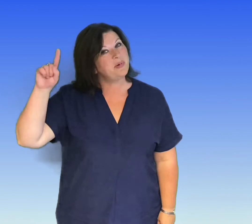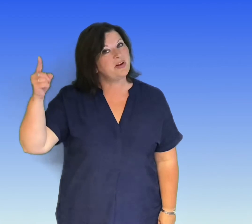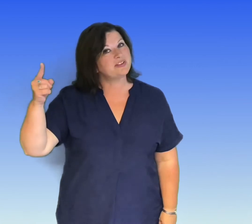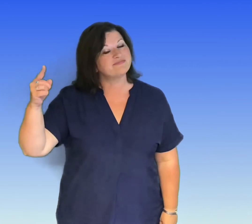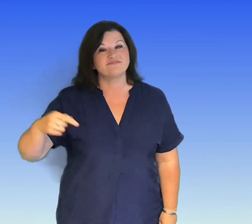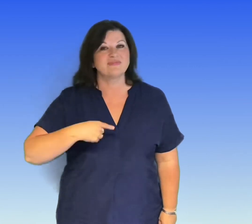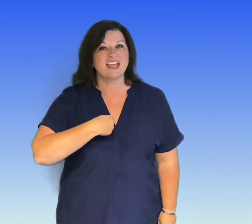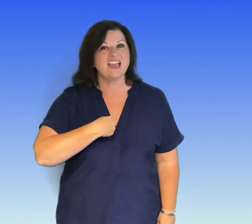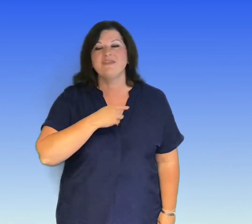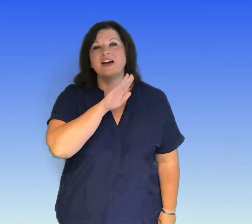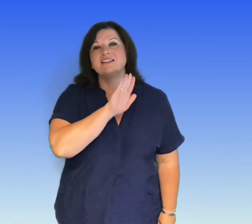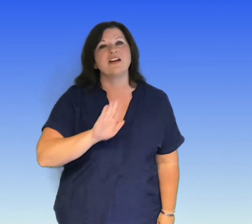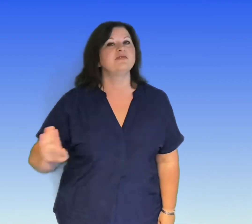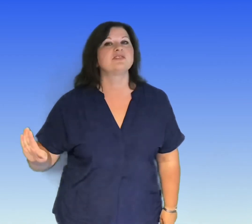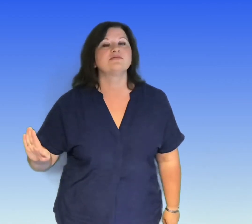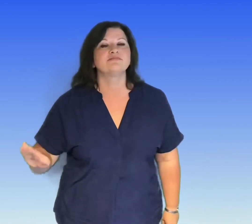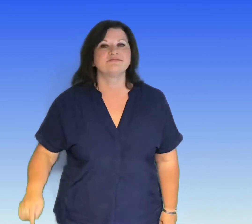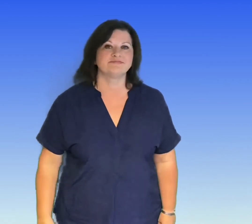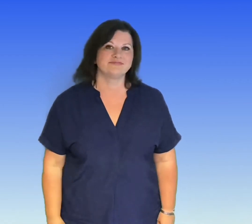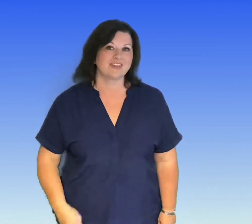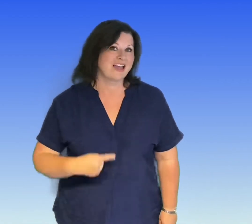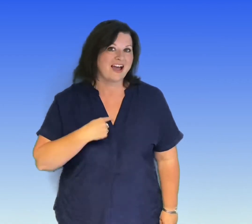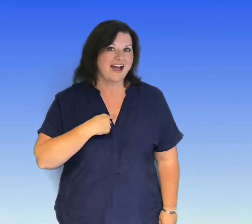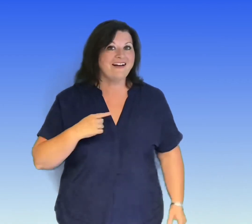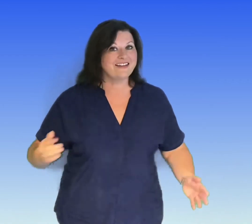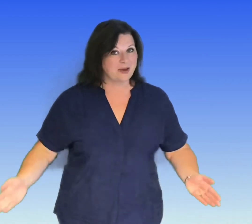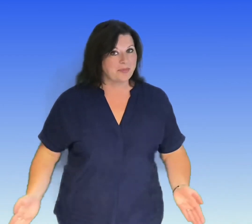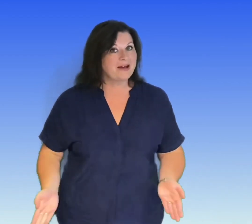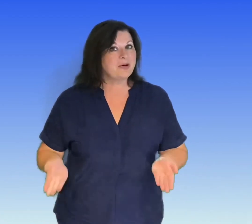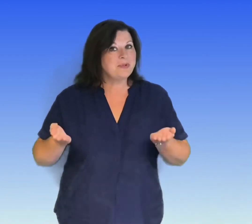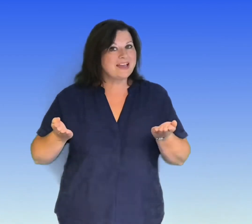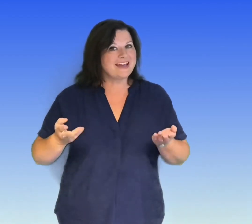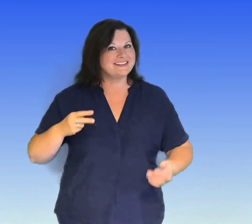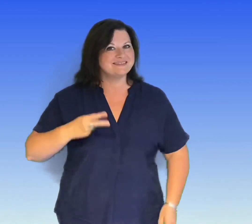But if I don't, I'll get back up again.